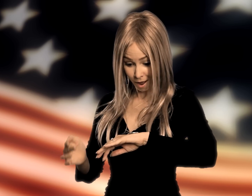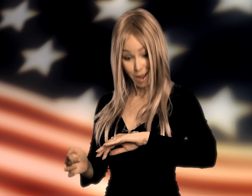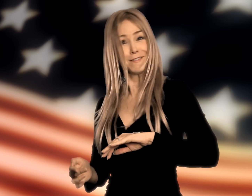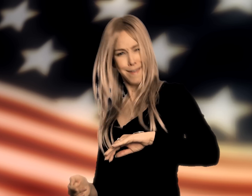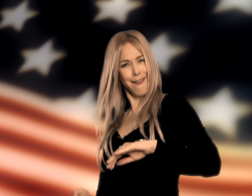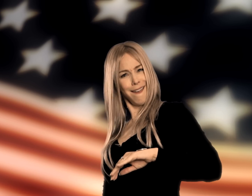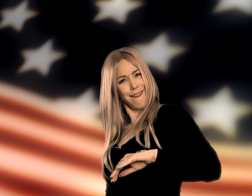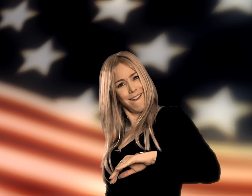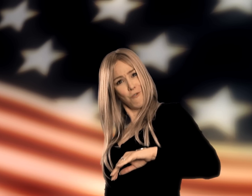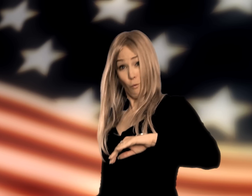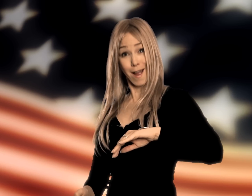Yeah! Wow!